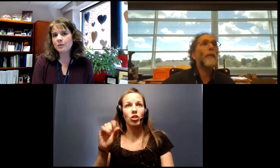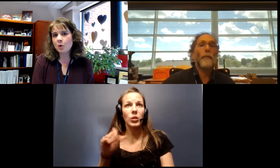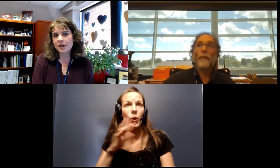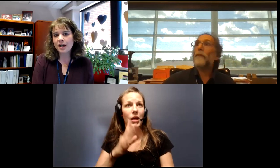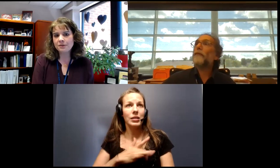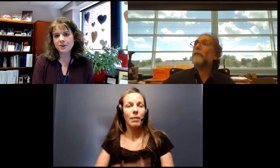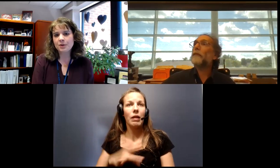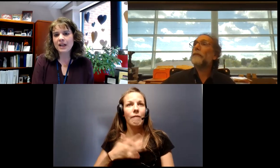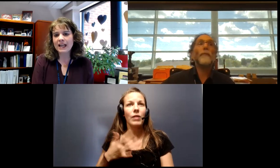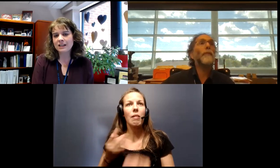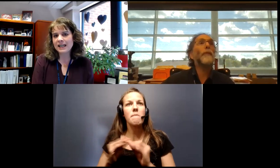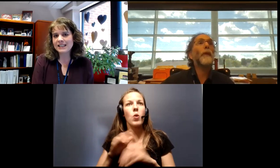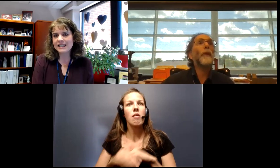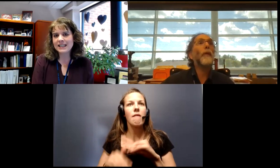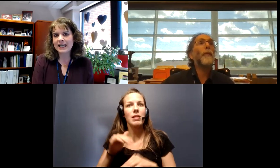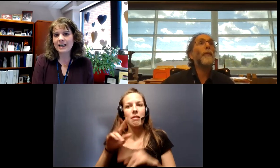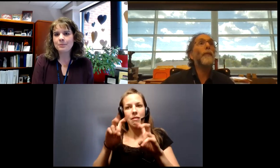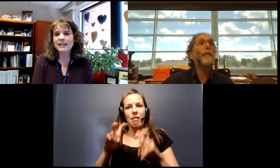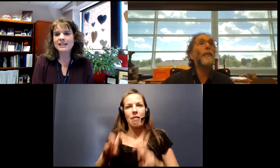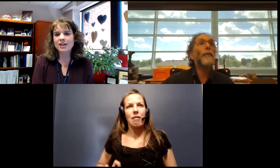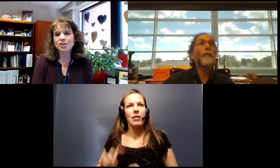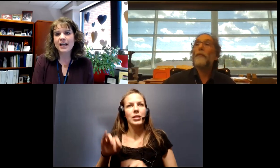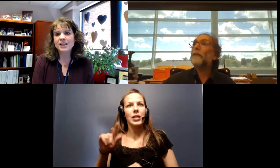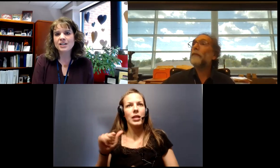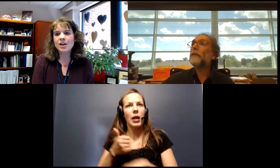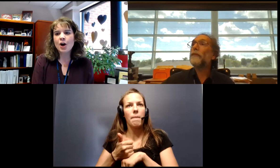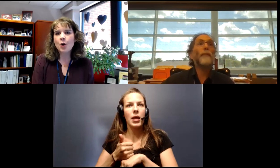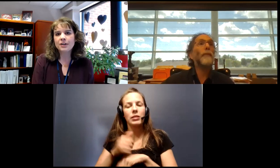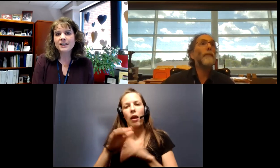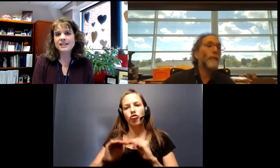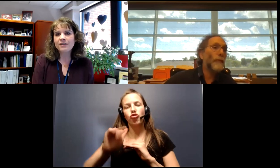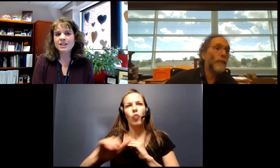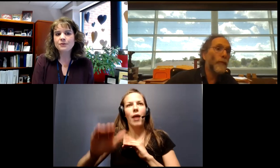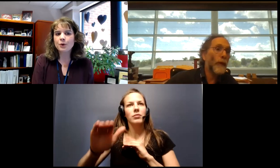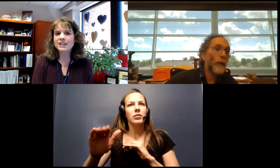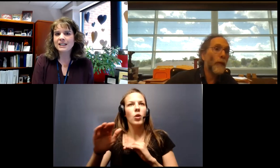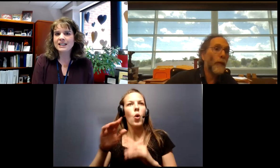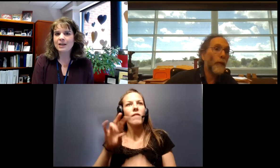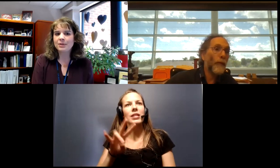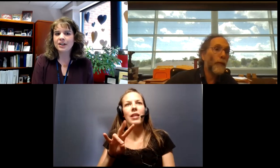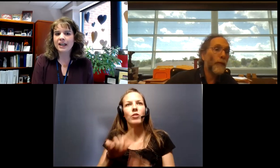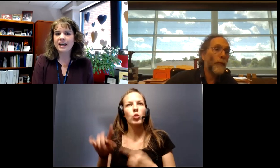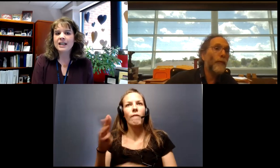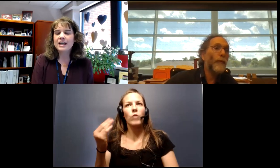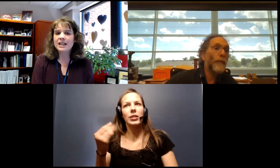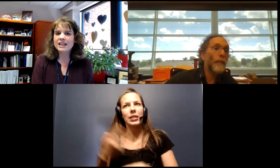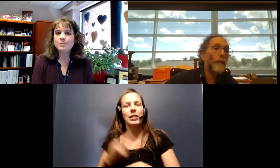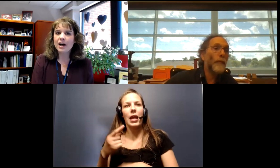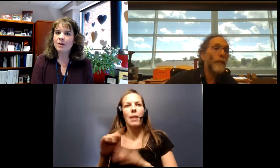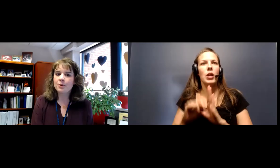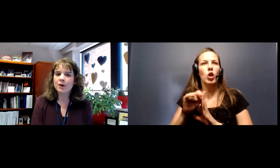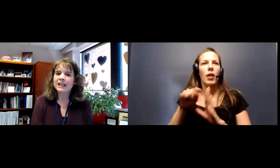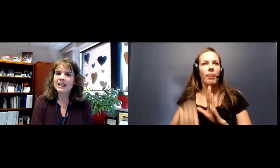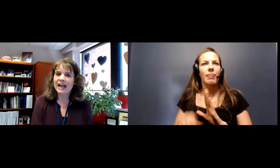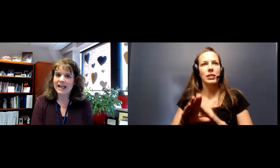feel more comfortable analyzing data based on trends over a 7- to 14-day period, this